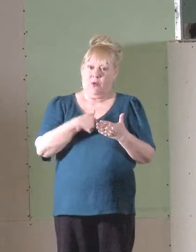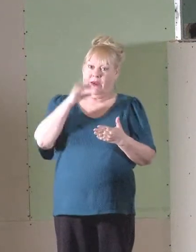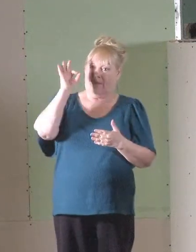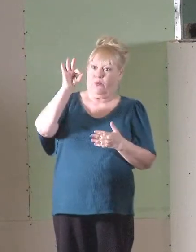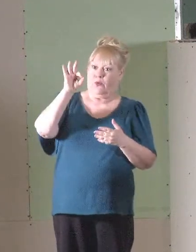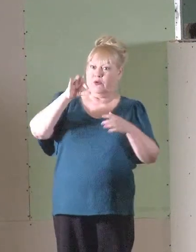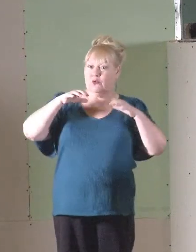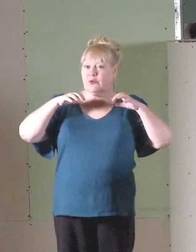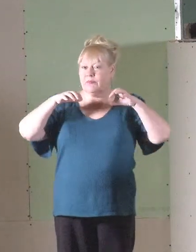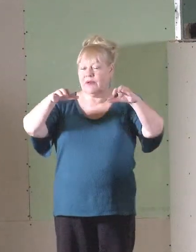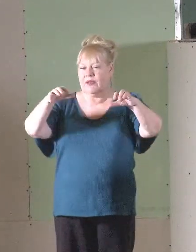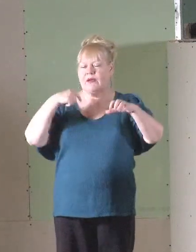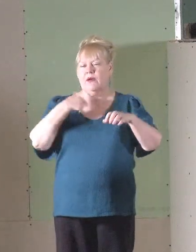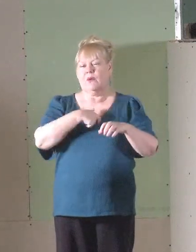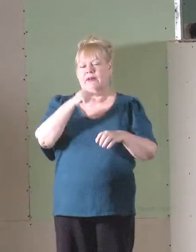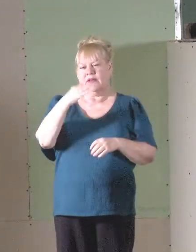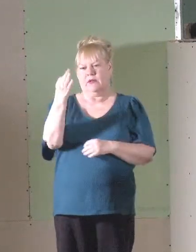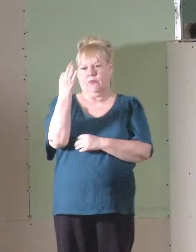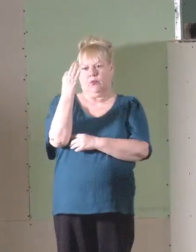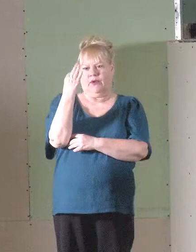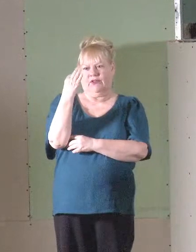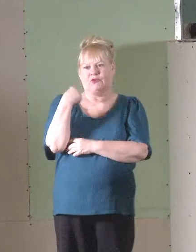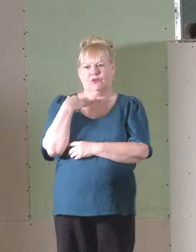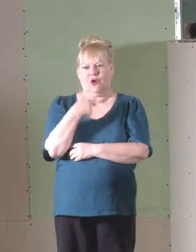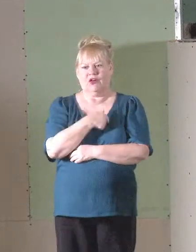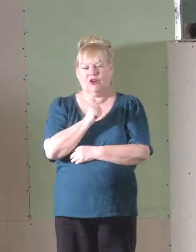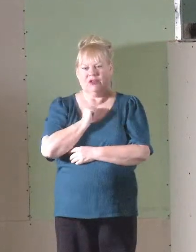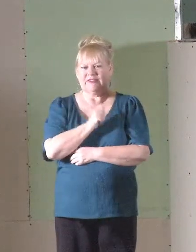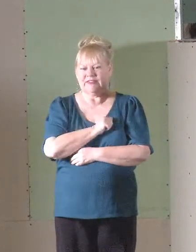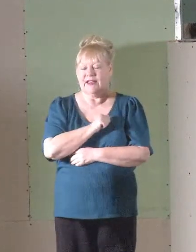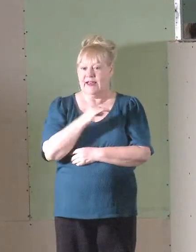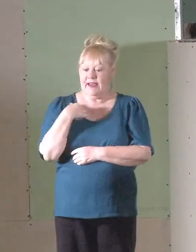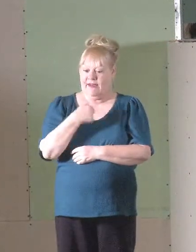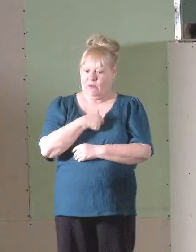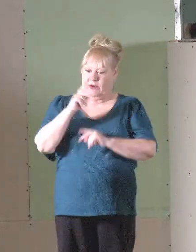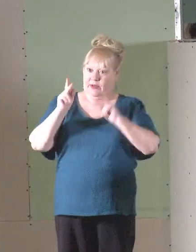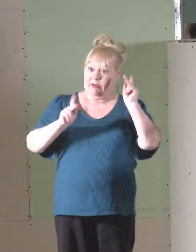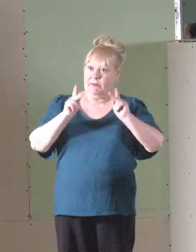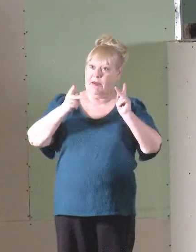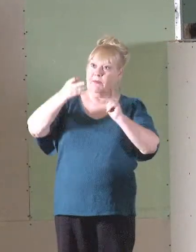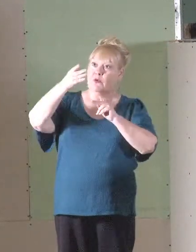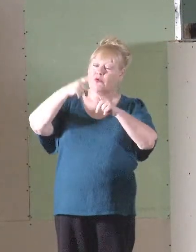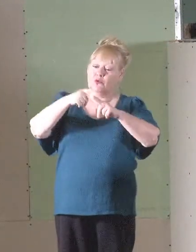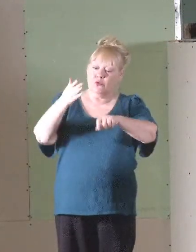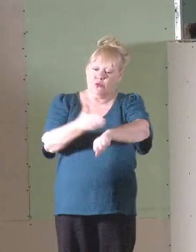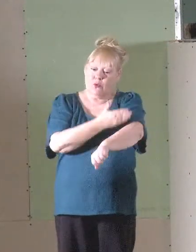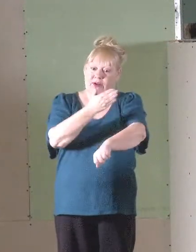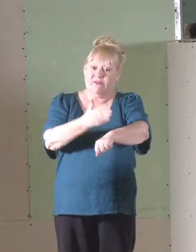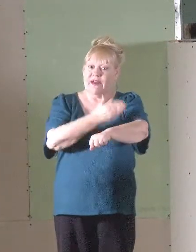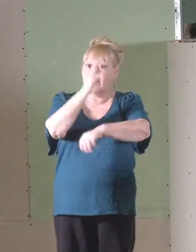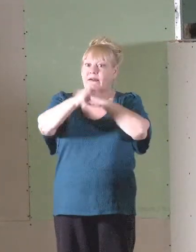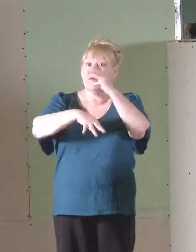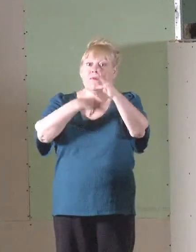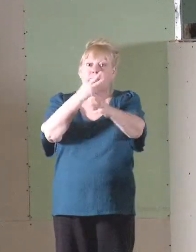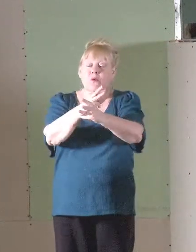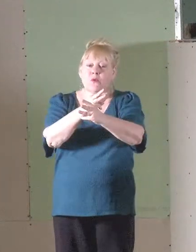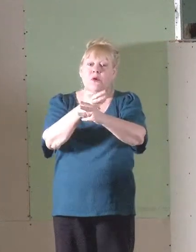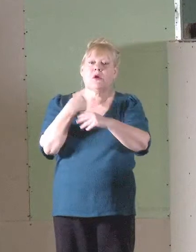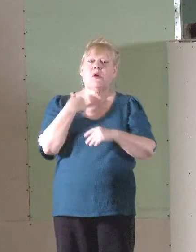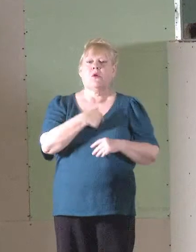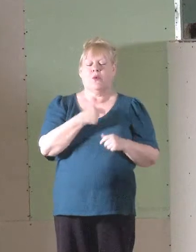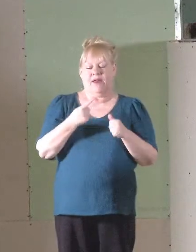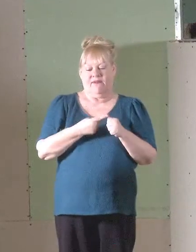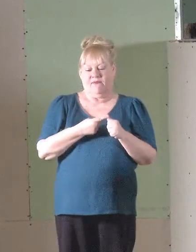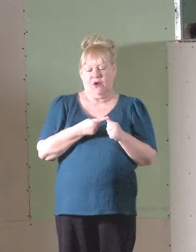we first need to preach to ourselves. If we're going to be the people to renovate the world, we